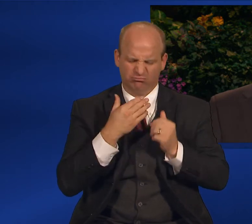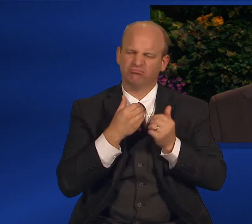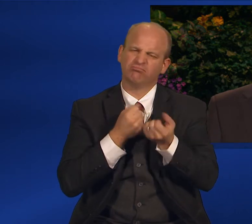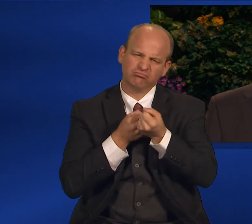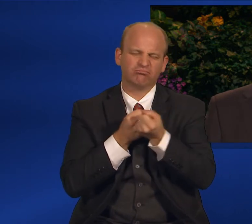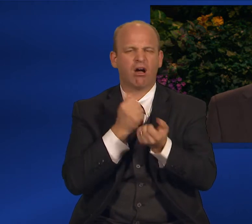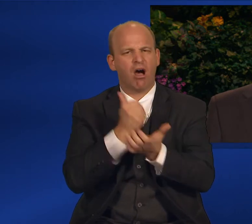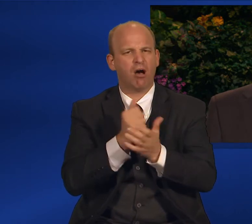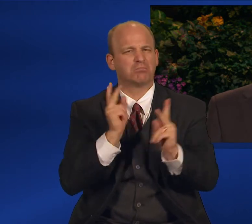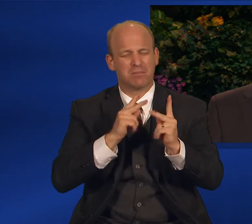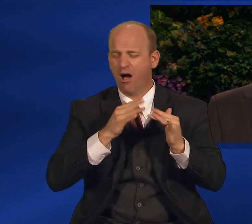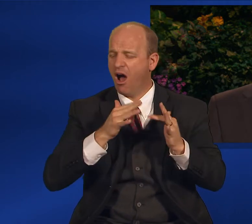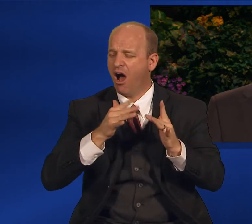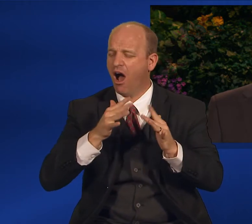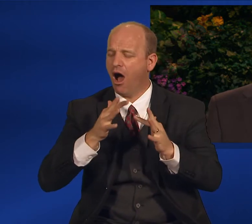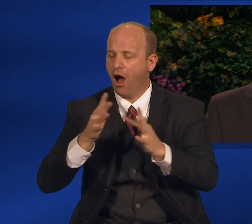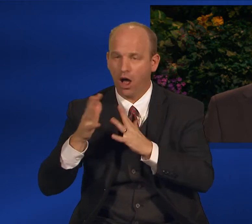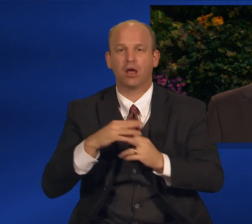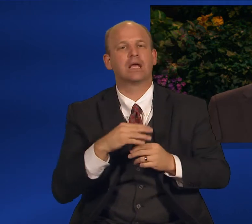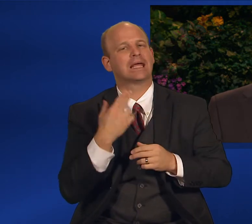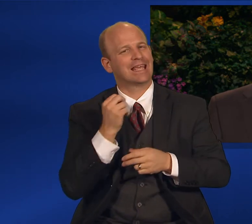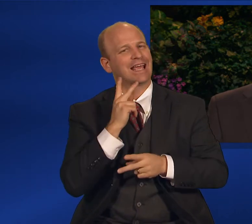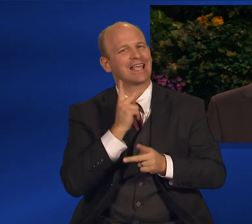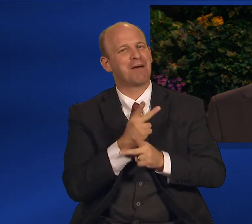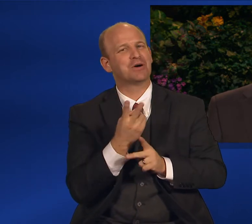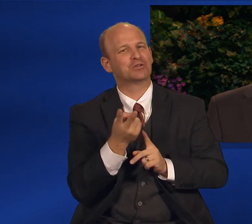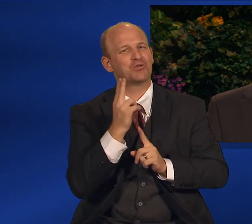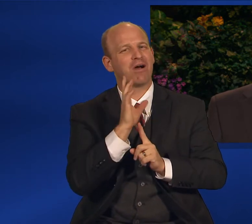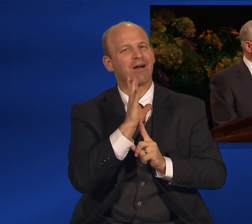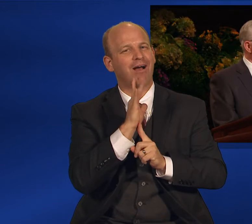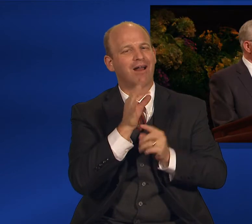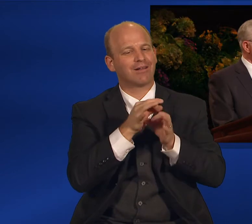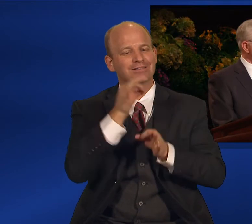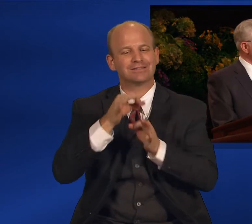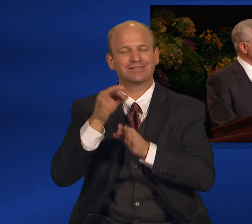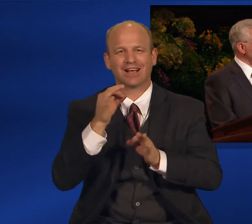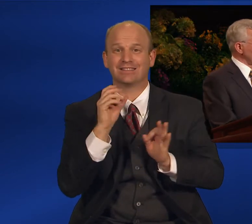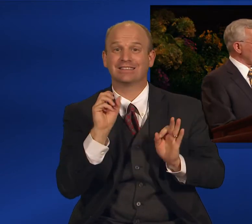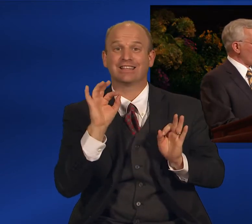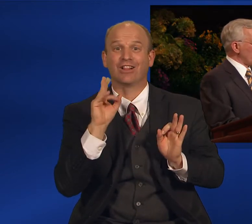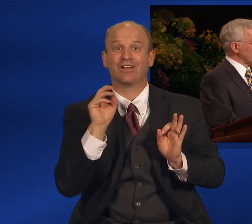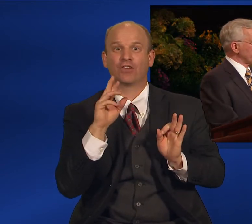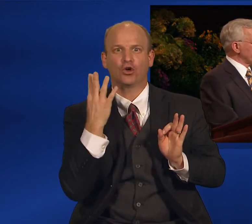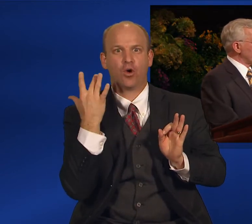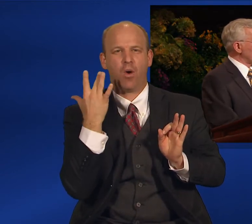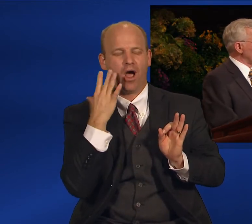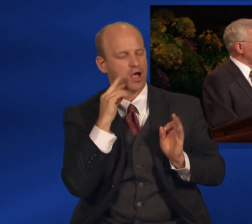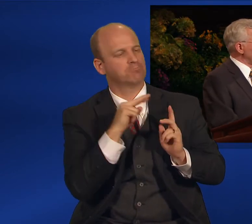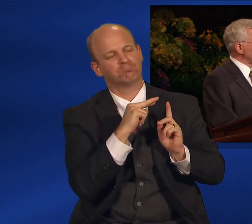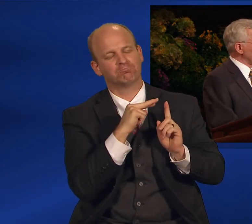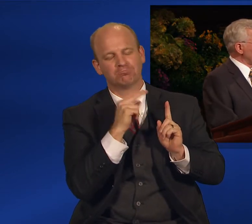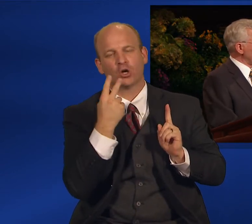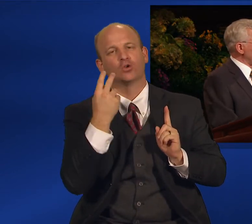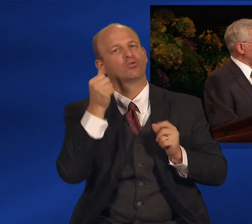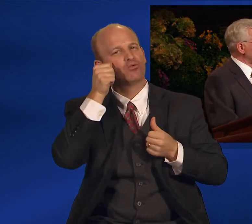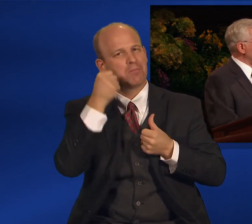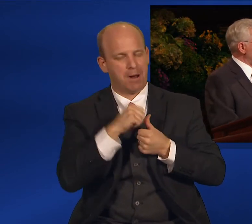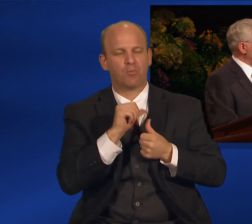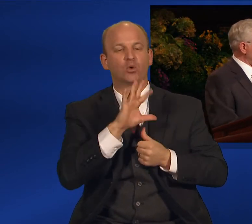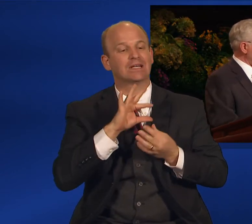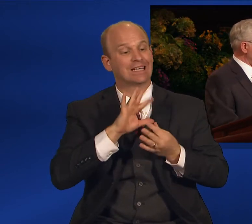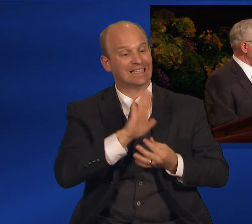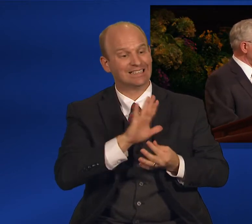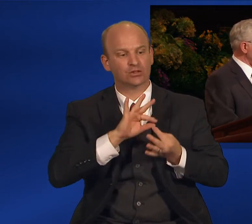that his soul had been redeemed for God. Some forms of temporal redemption come by